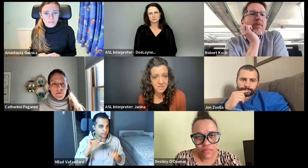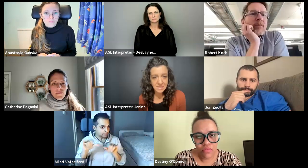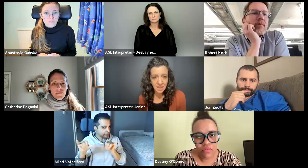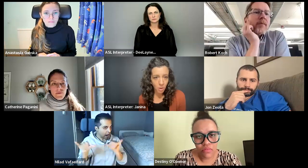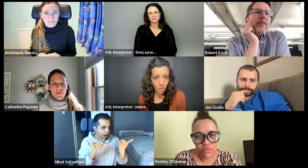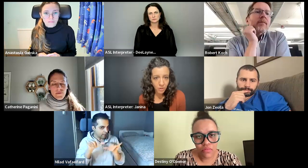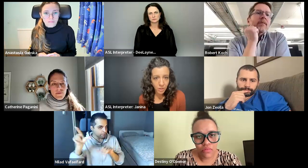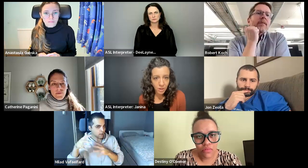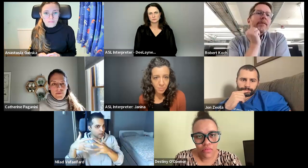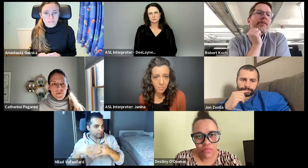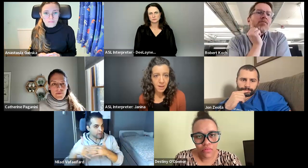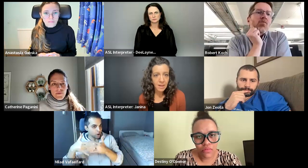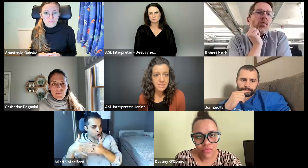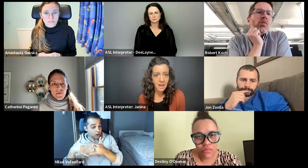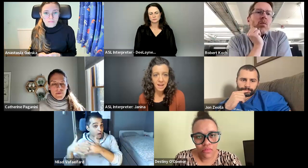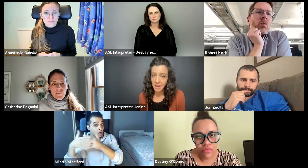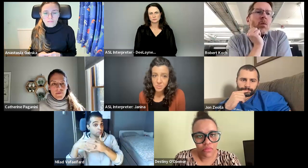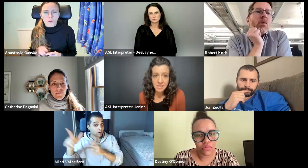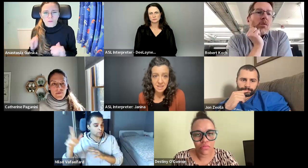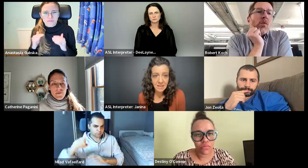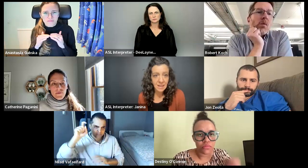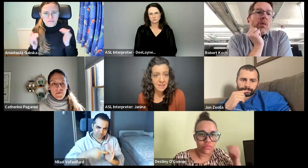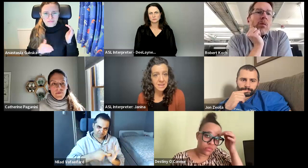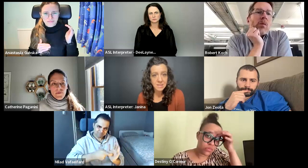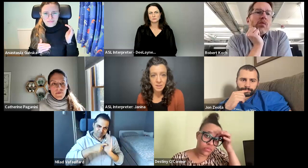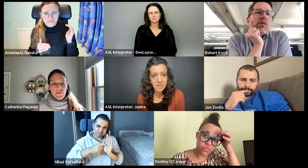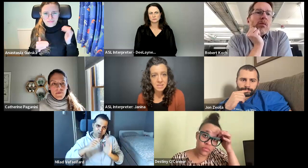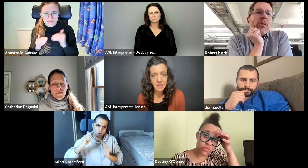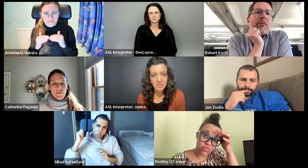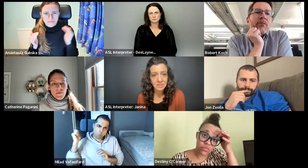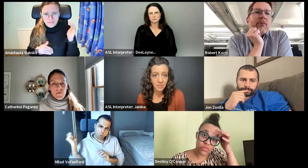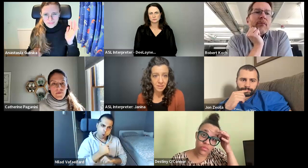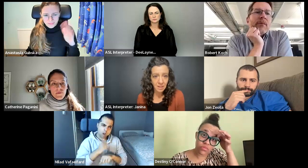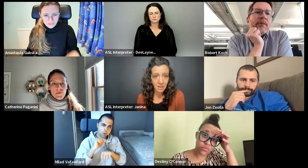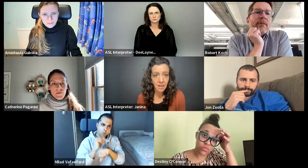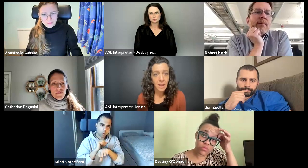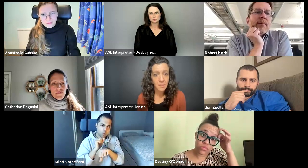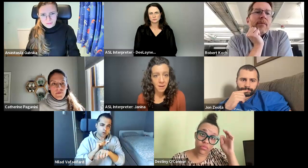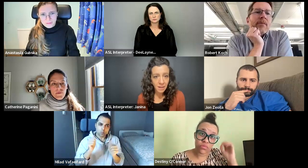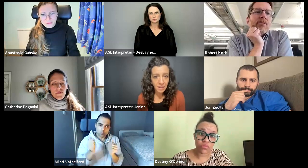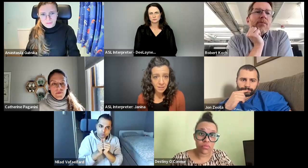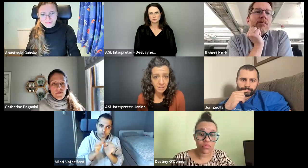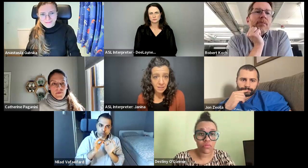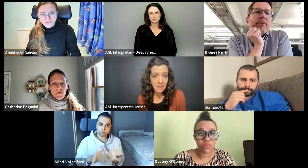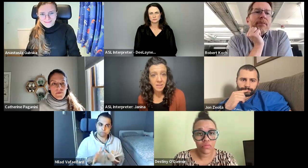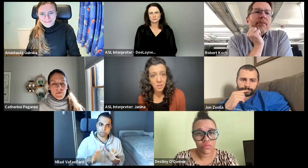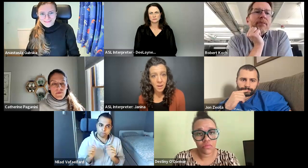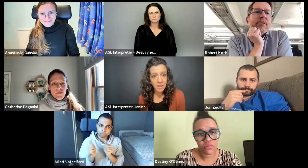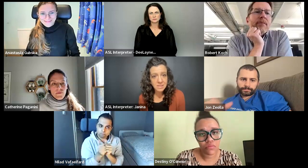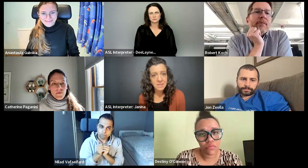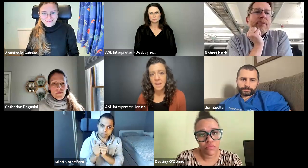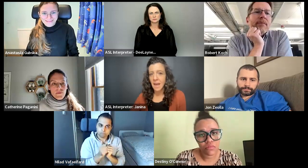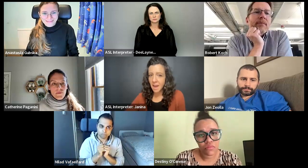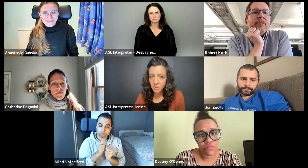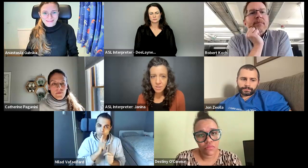I don't know if it's the same all over Europe, but I just want to say that the experience here is different than America in the